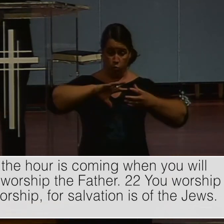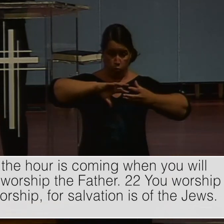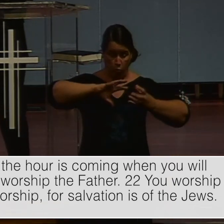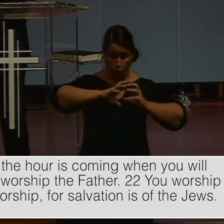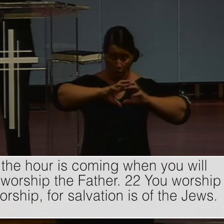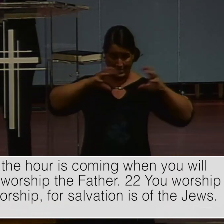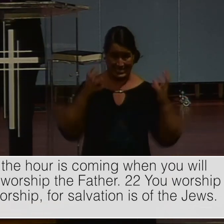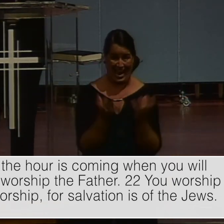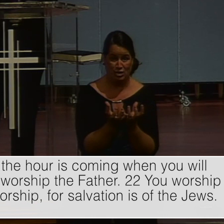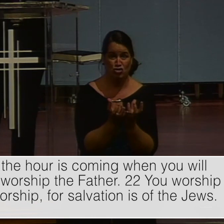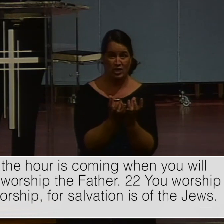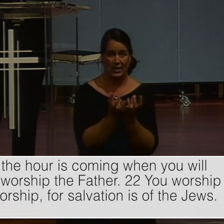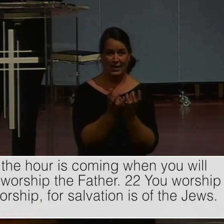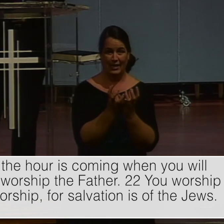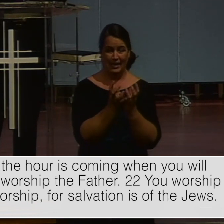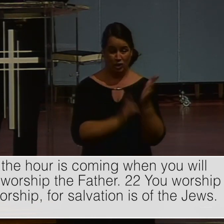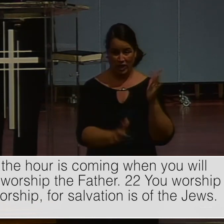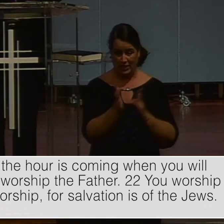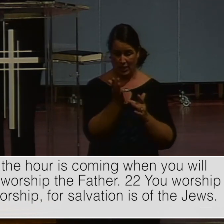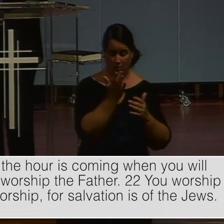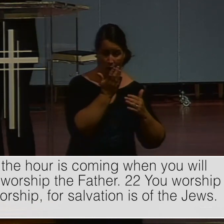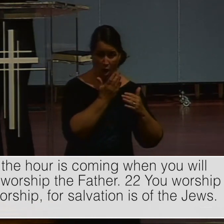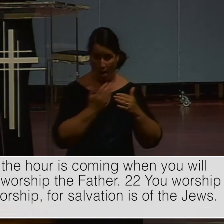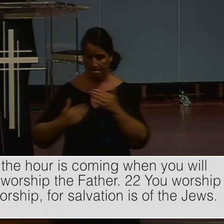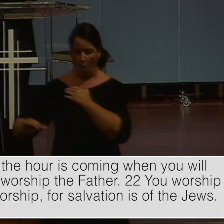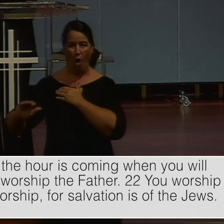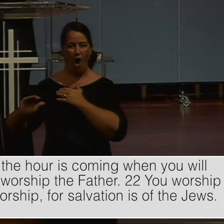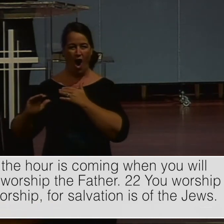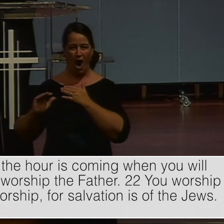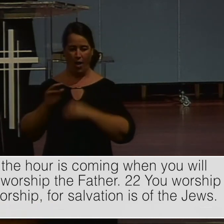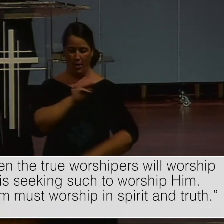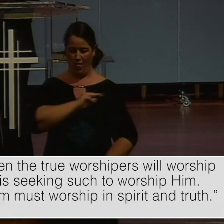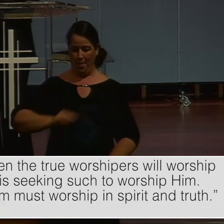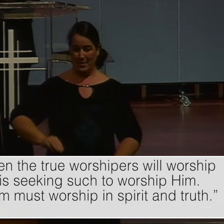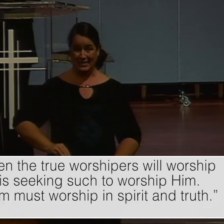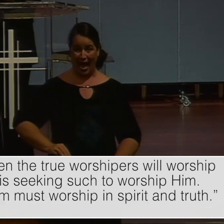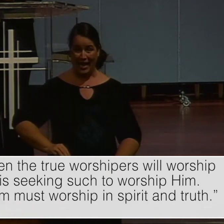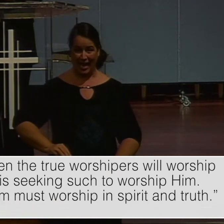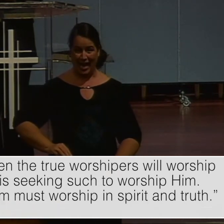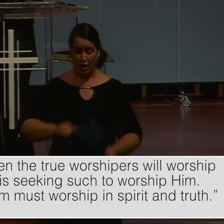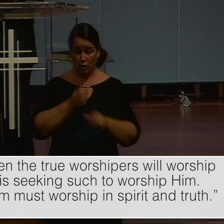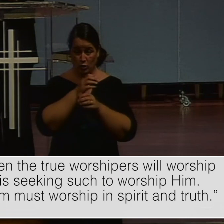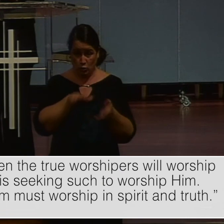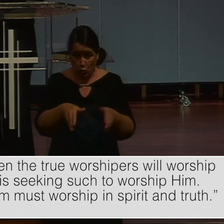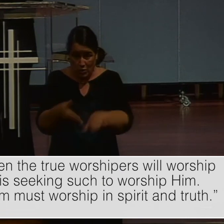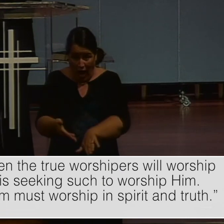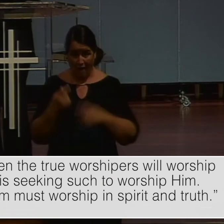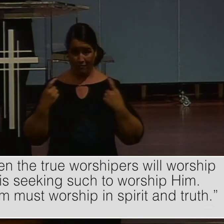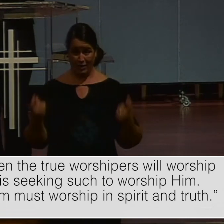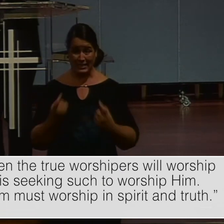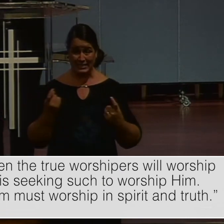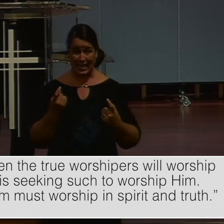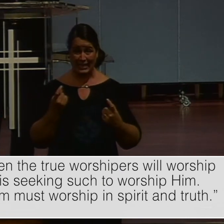kingdom. Through whom he would bring. One savior. The Messiah. To die for the sins. Of the whole world. The hour is now coming. And now is.